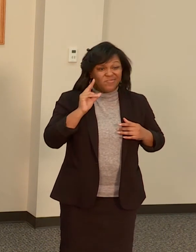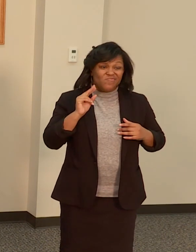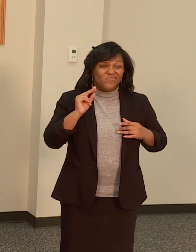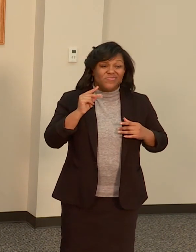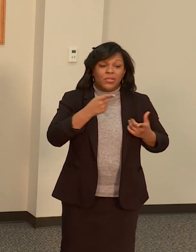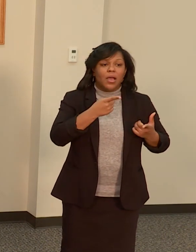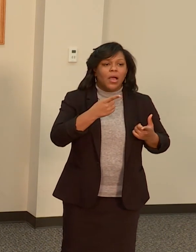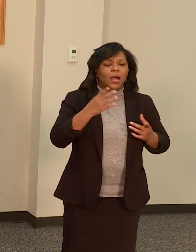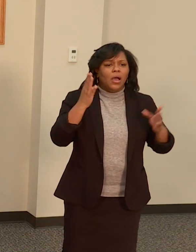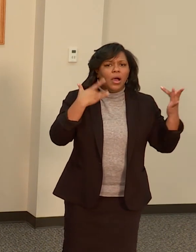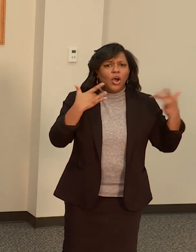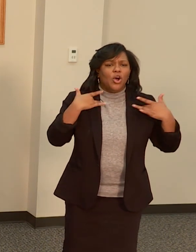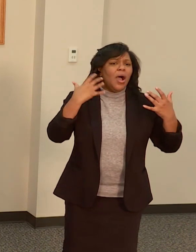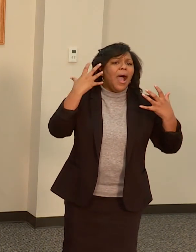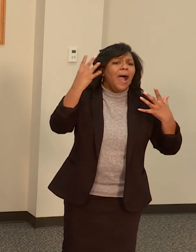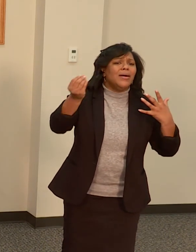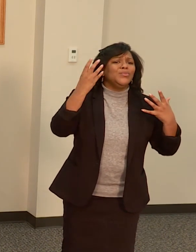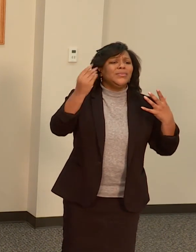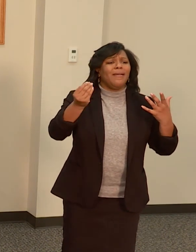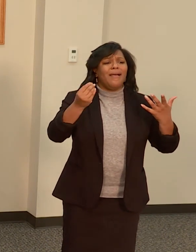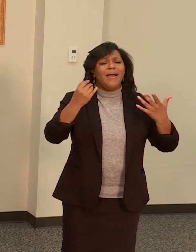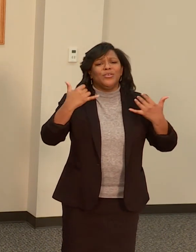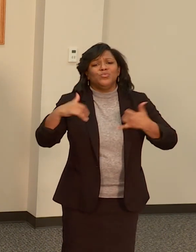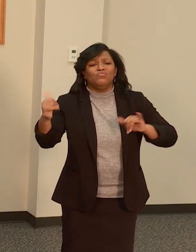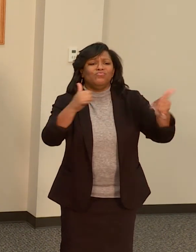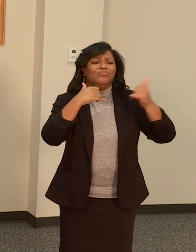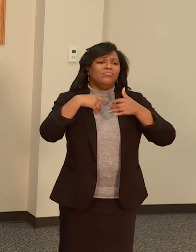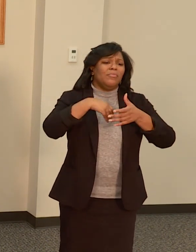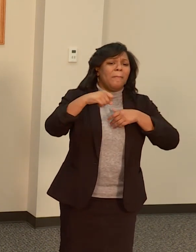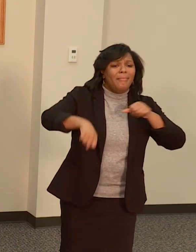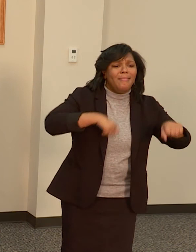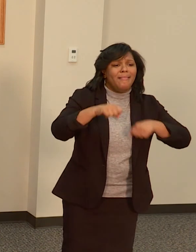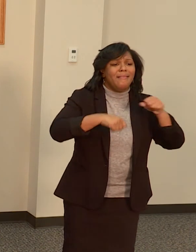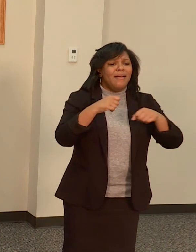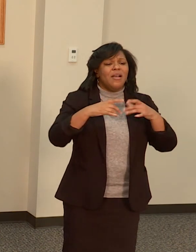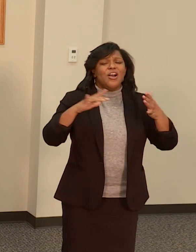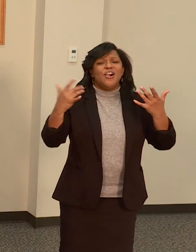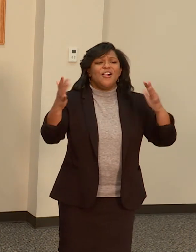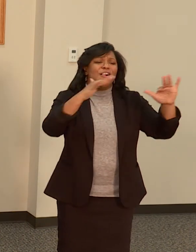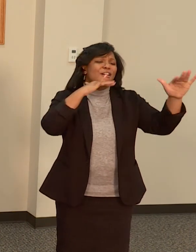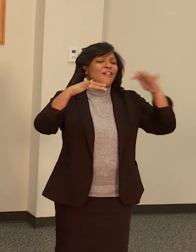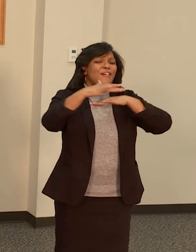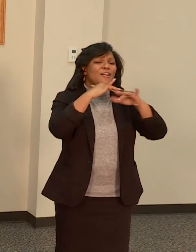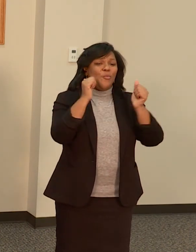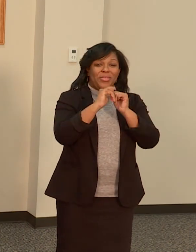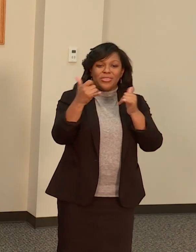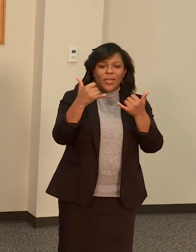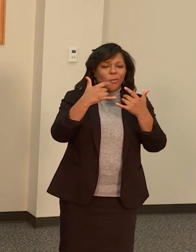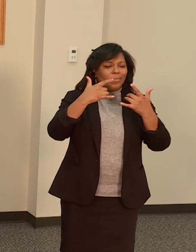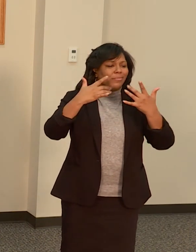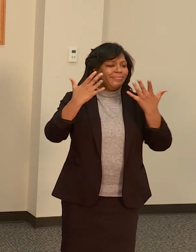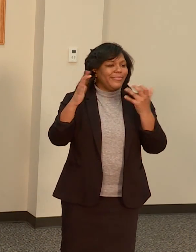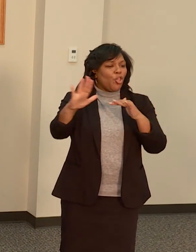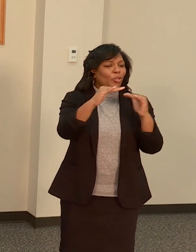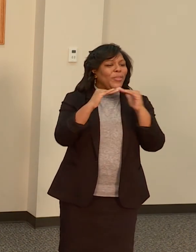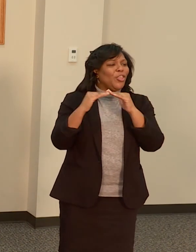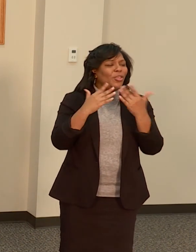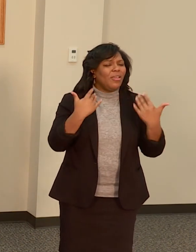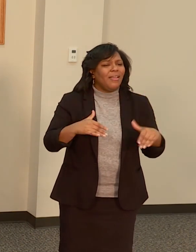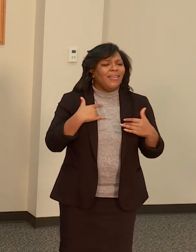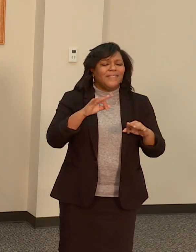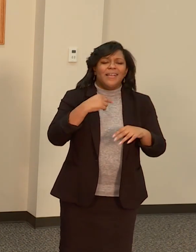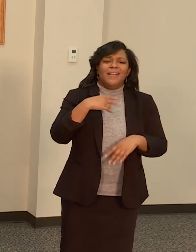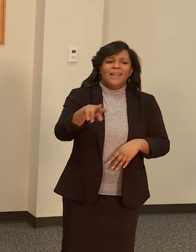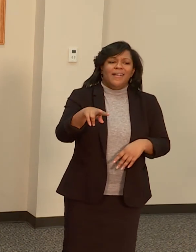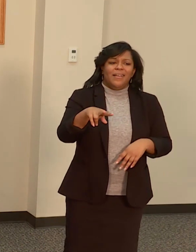bike, making new friends, starting up new conversations with the neighborhood kids. This was something that my sons never did. The